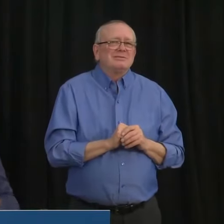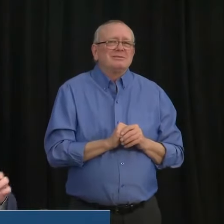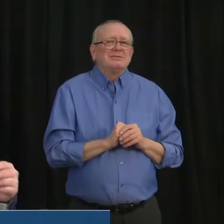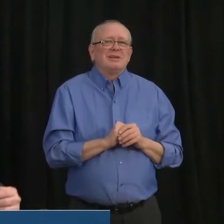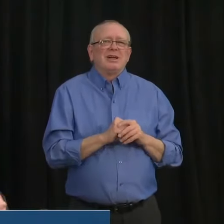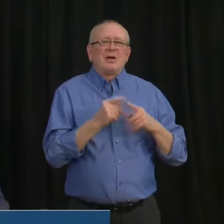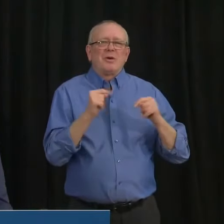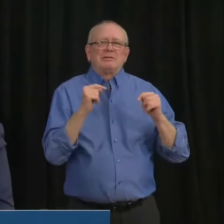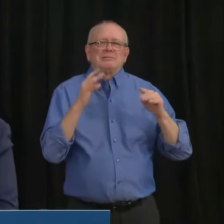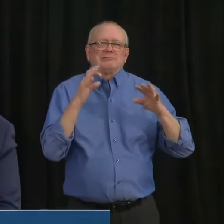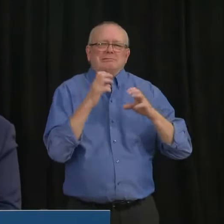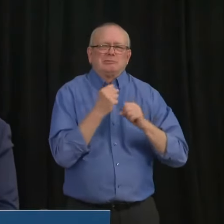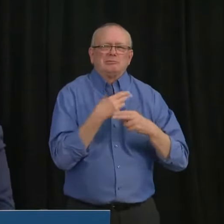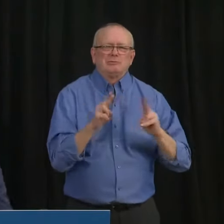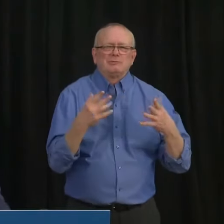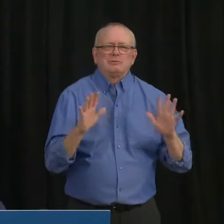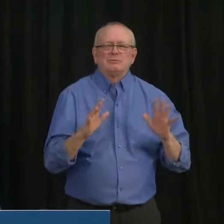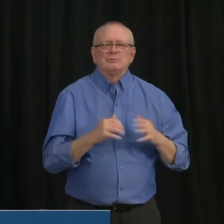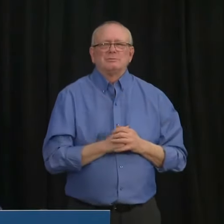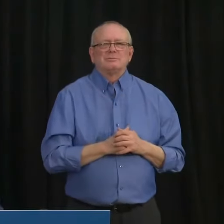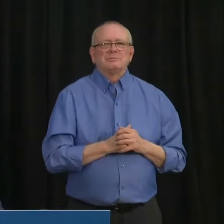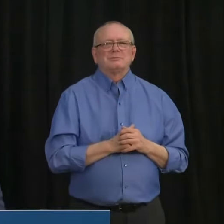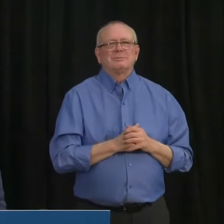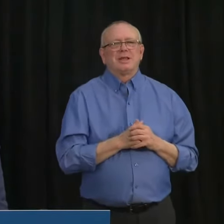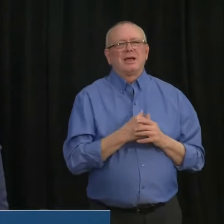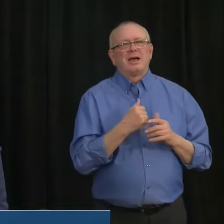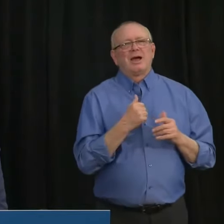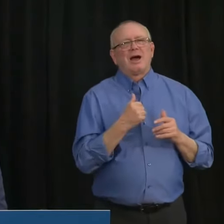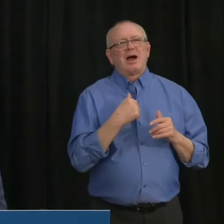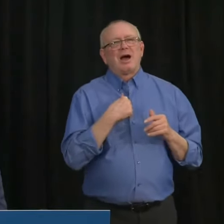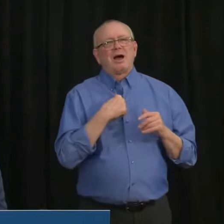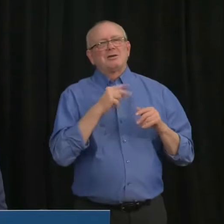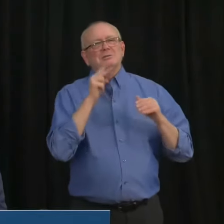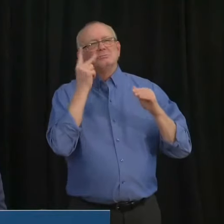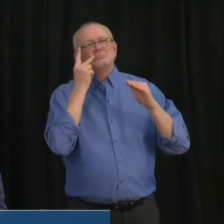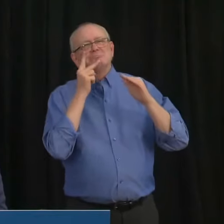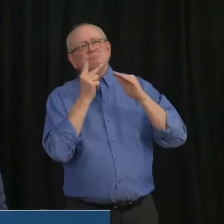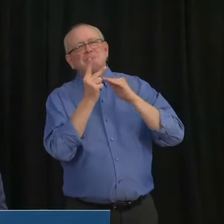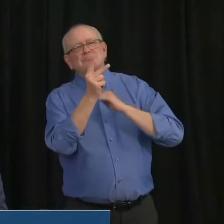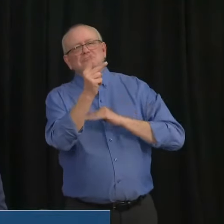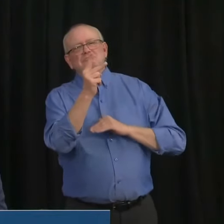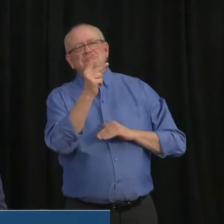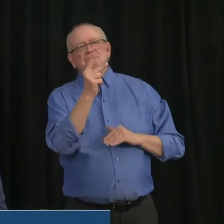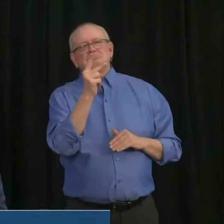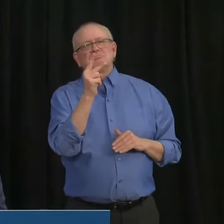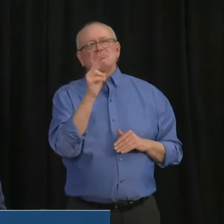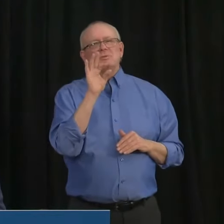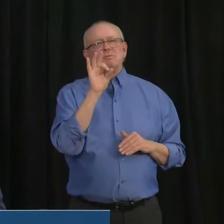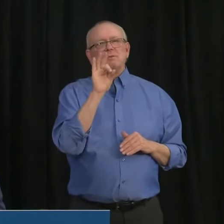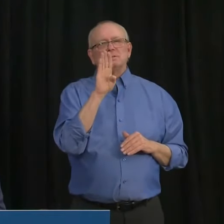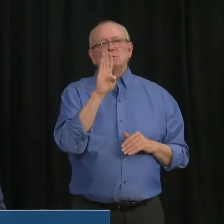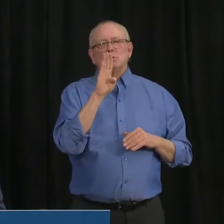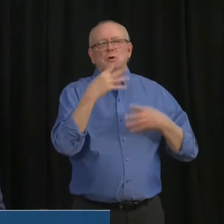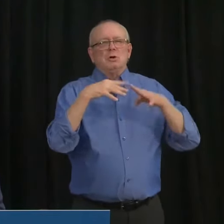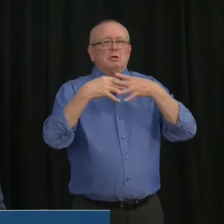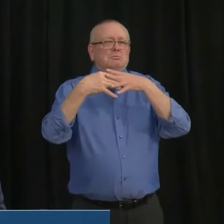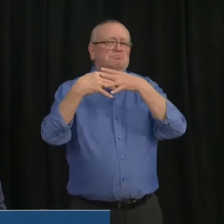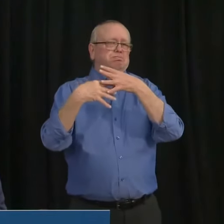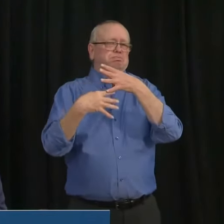this off. I, I can predict right now, I don't even need to look at it. That on my Facebook page, there are thousands of very angry people,